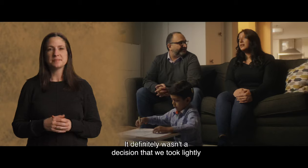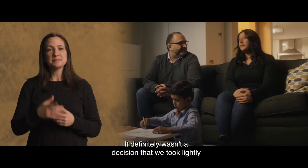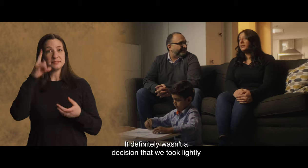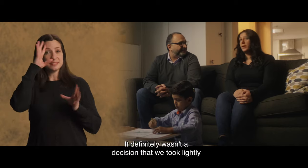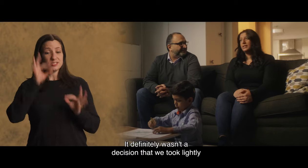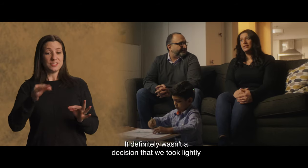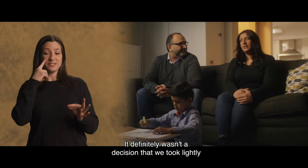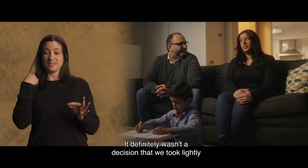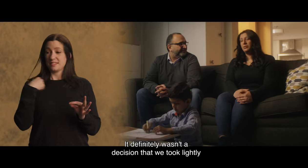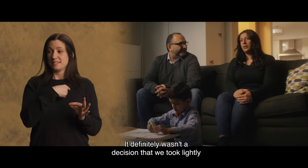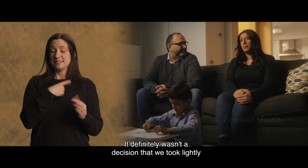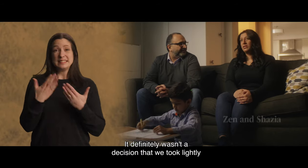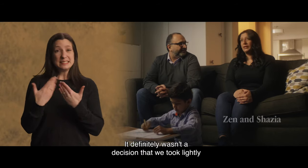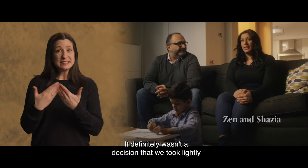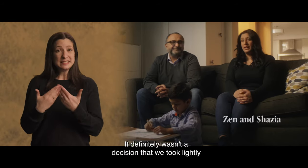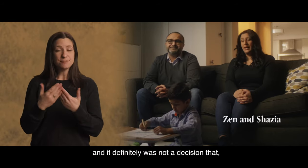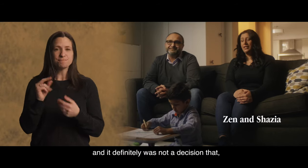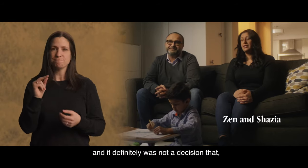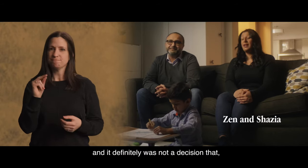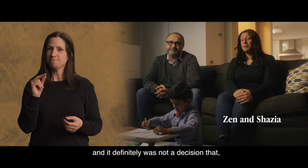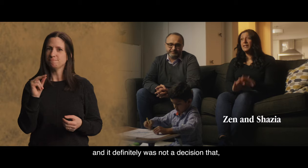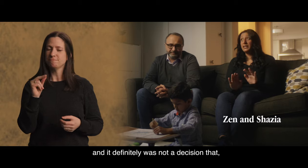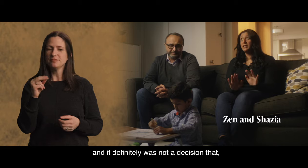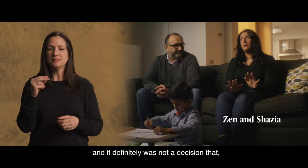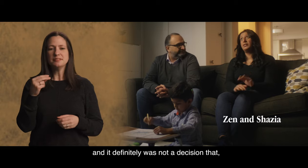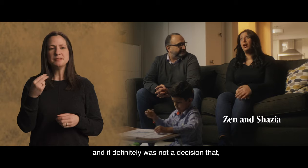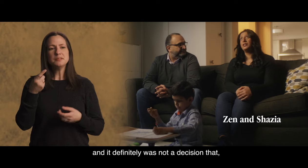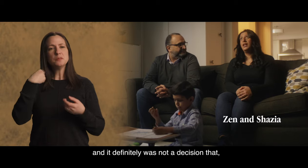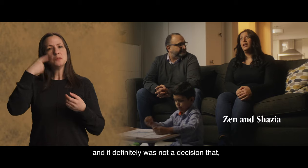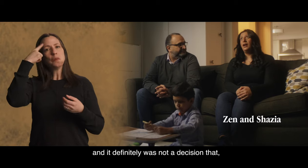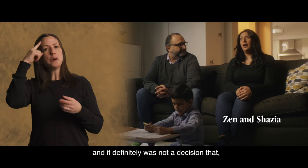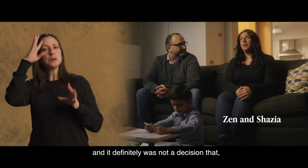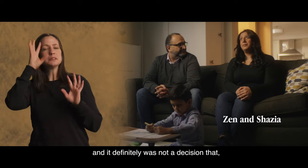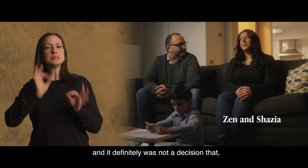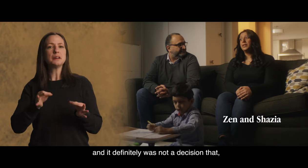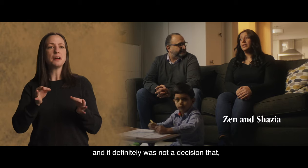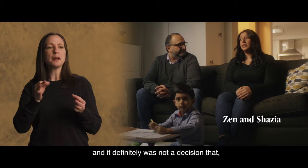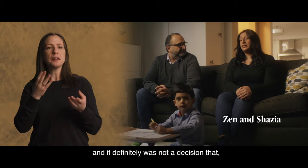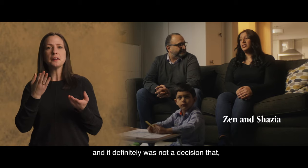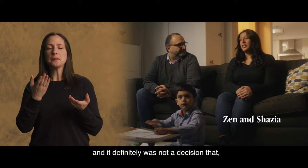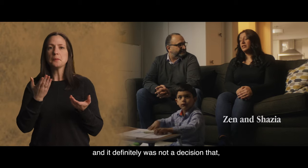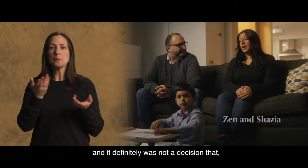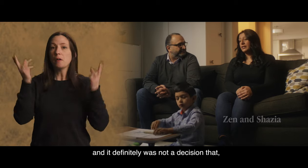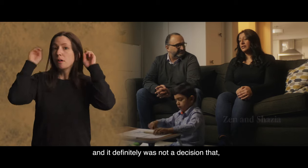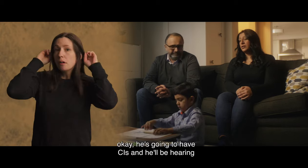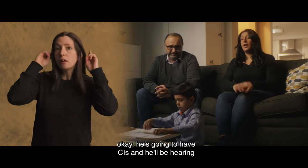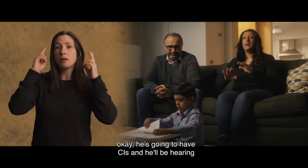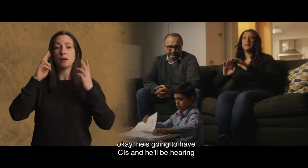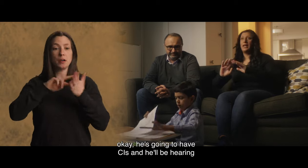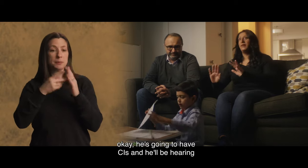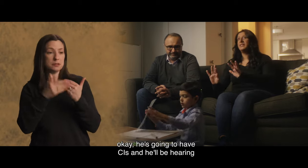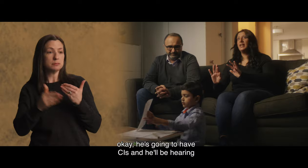It definitely wasn't a decision that we took lightly and it definitely was not a decision that,